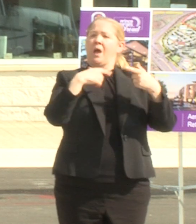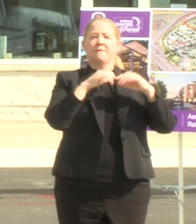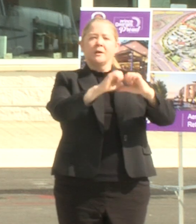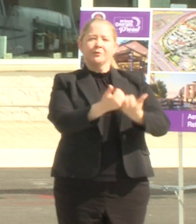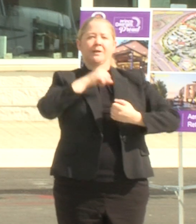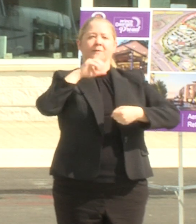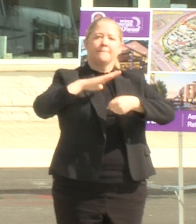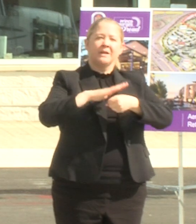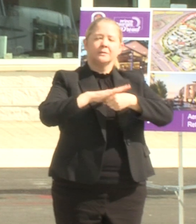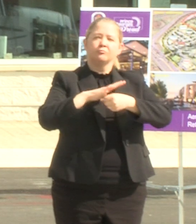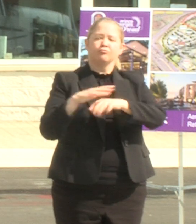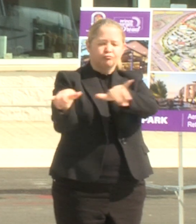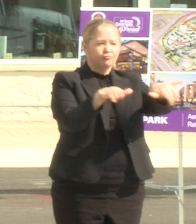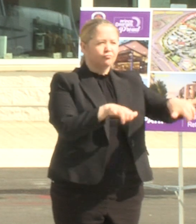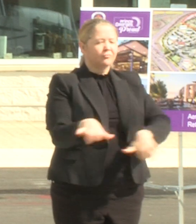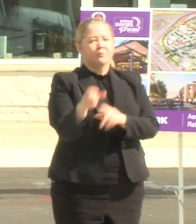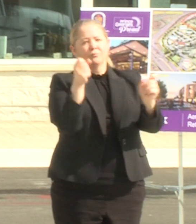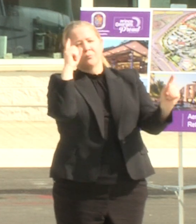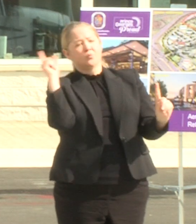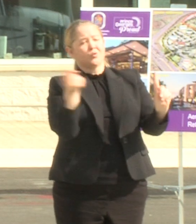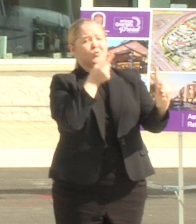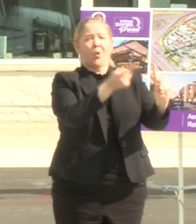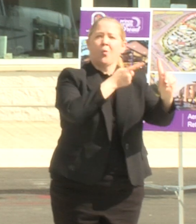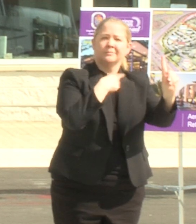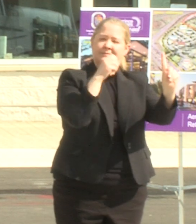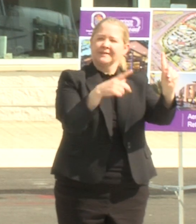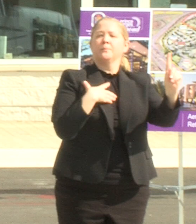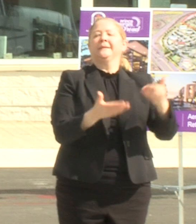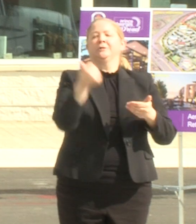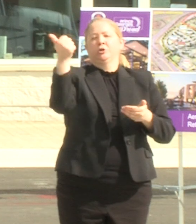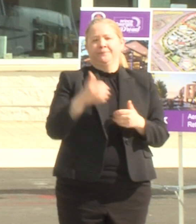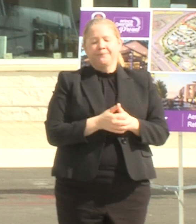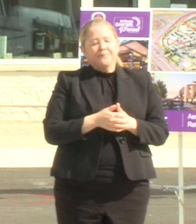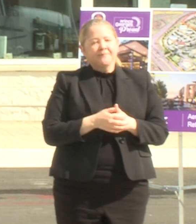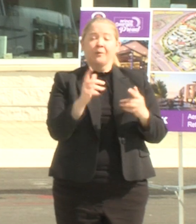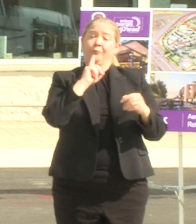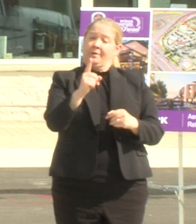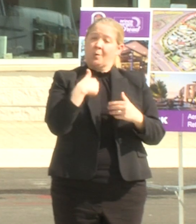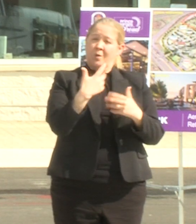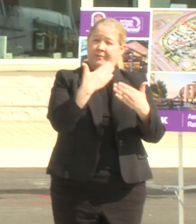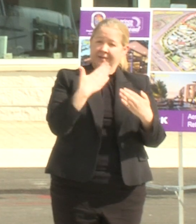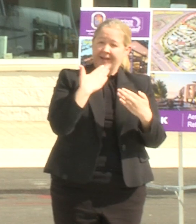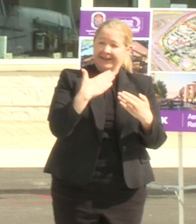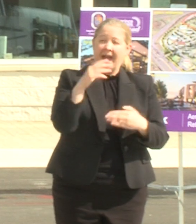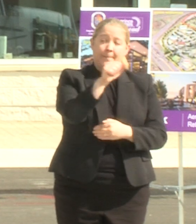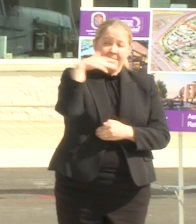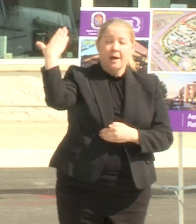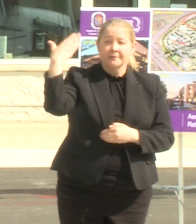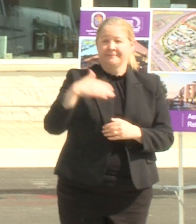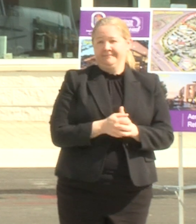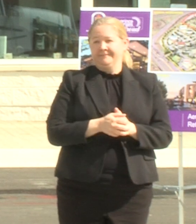to the same goals it makes it a lot more much easier okay i really want to thank uh amazon